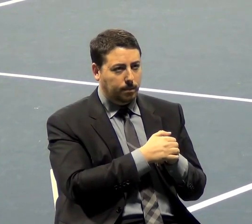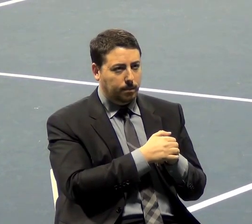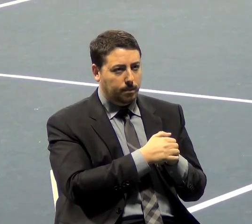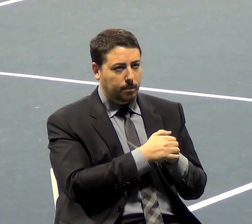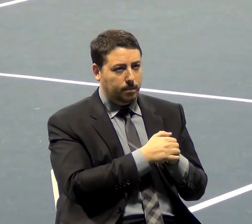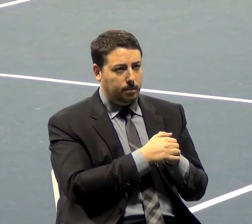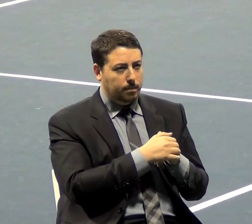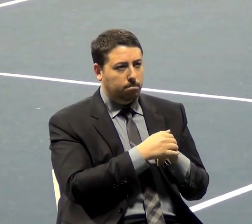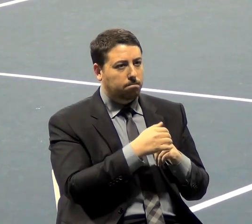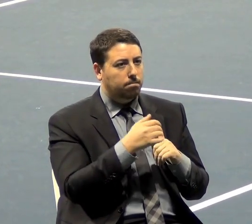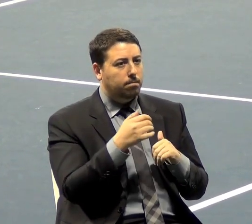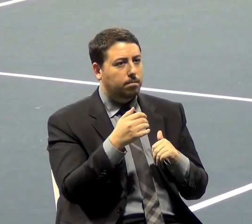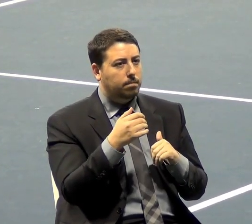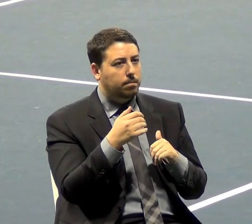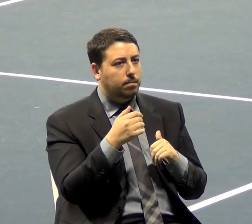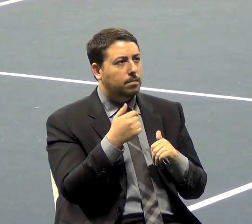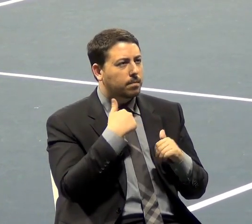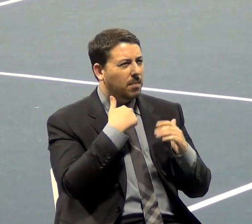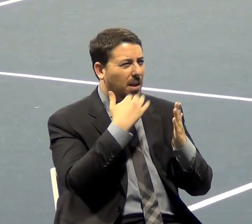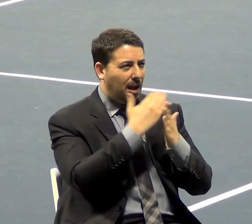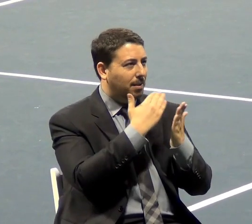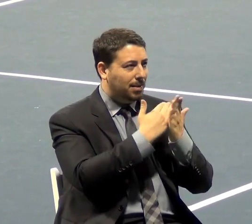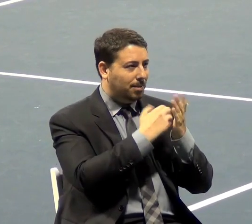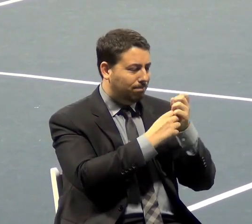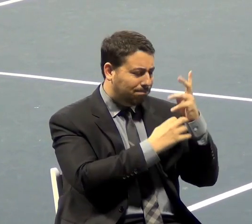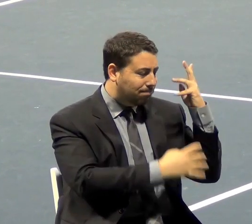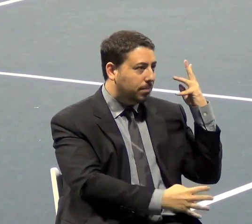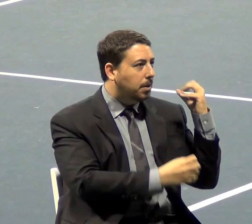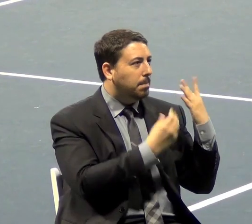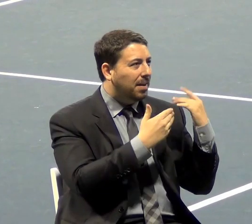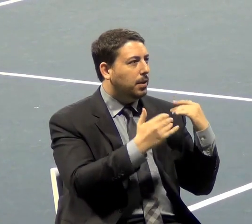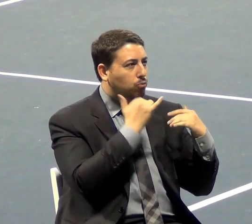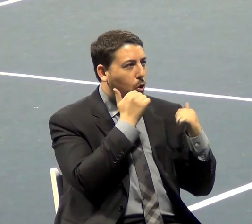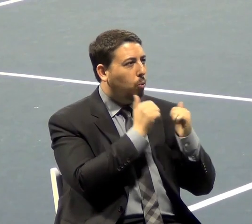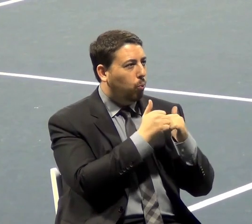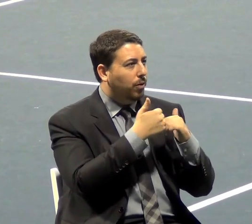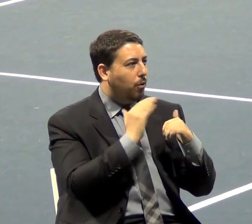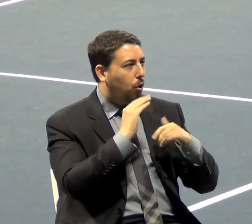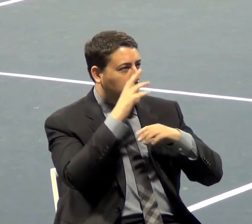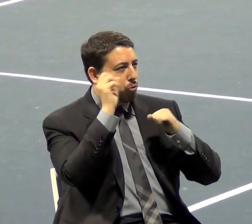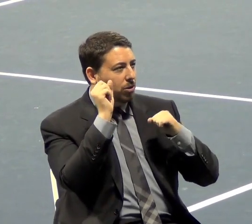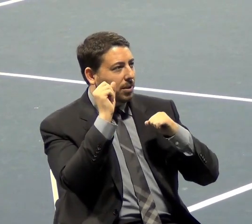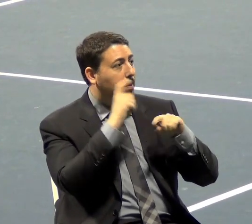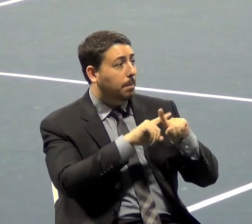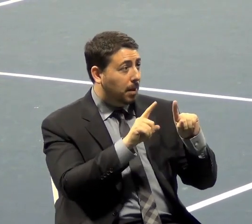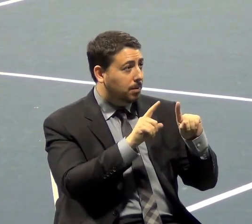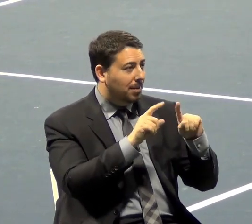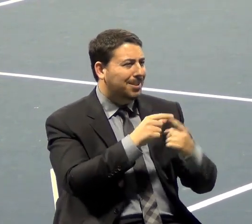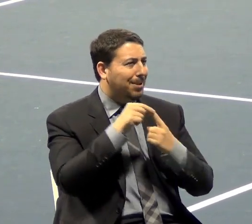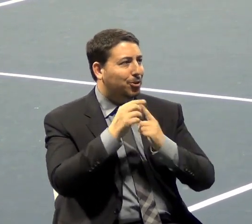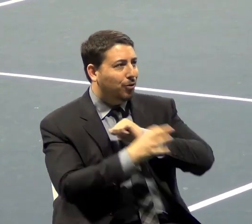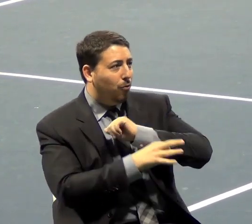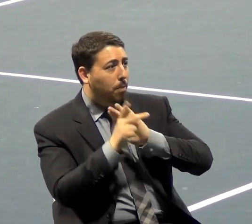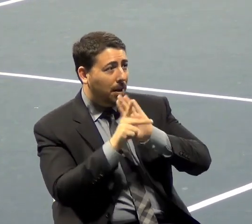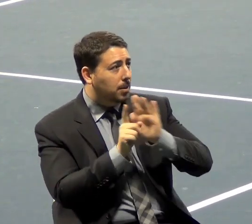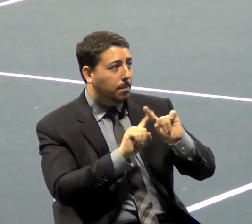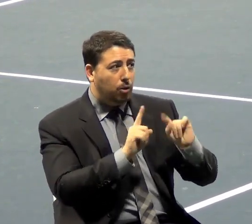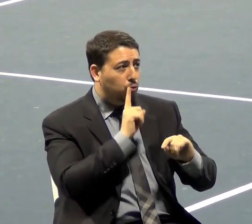I can list a lot of things wrong with this administration, and especially in foreign policy, but the truth is the foreign policy that we have is a